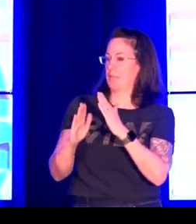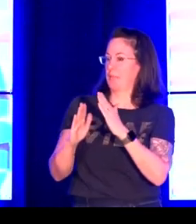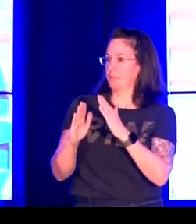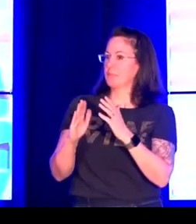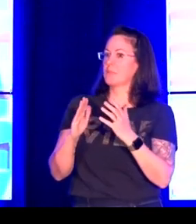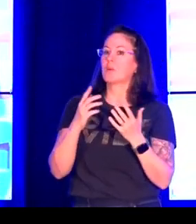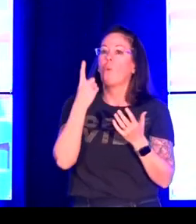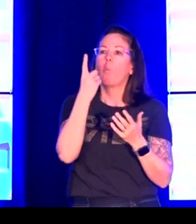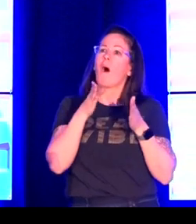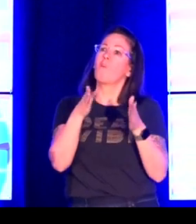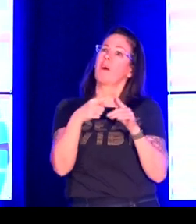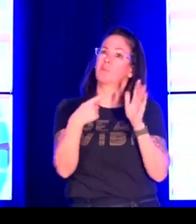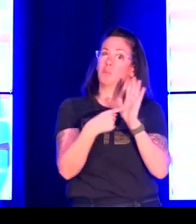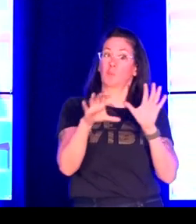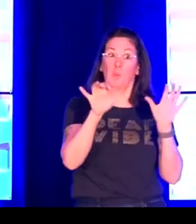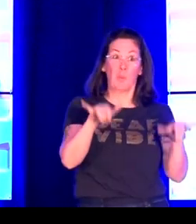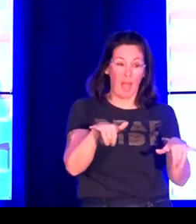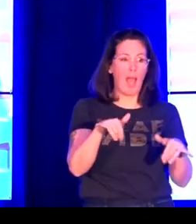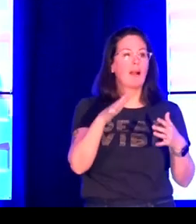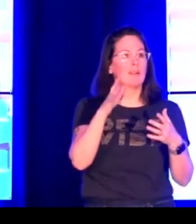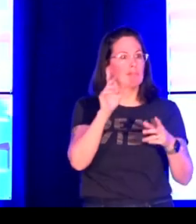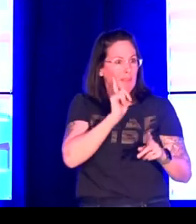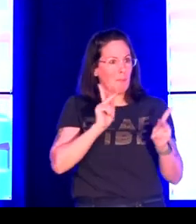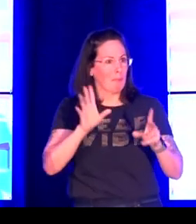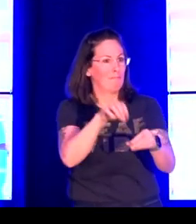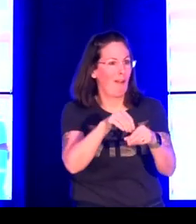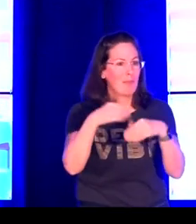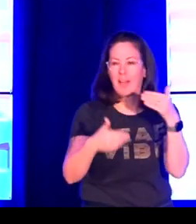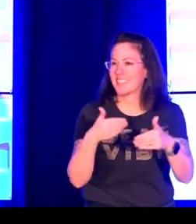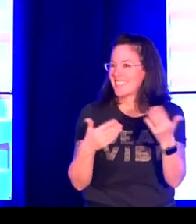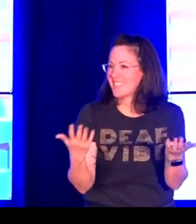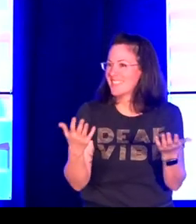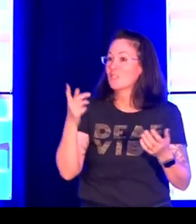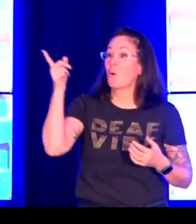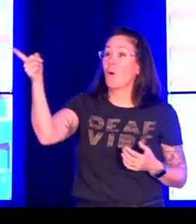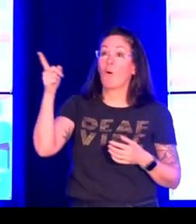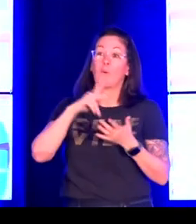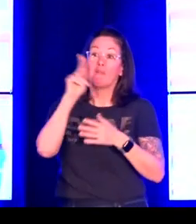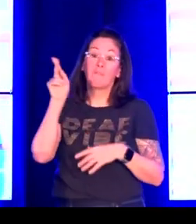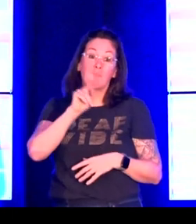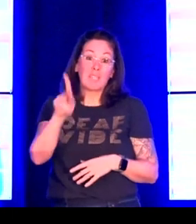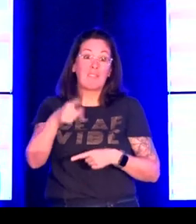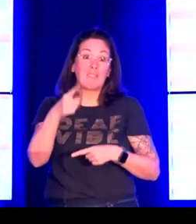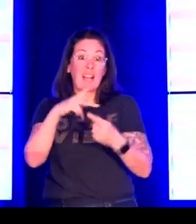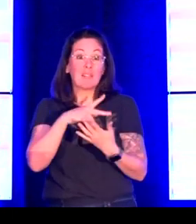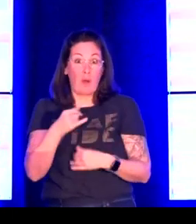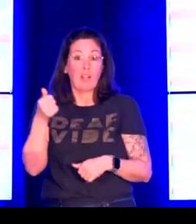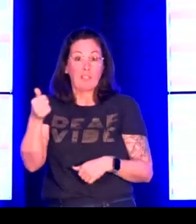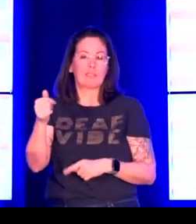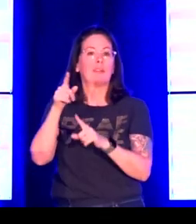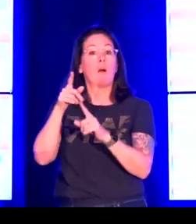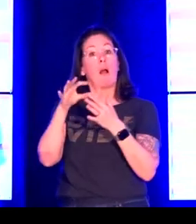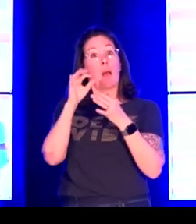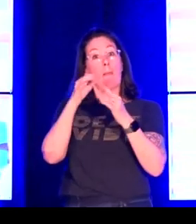authority about the knowledge of their community one way to do that is to have deaf people involved in the process